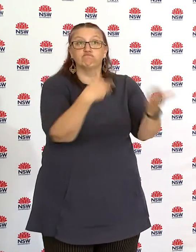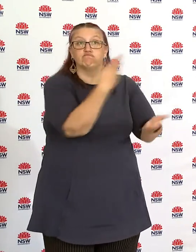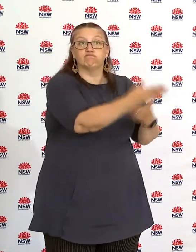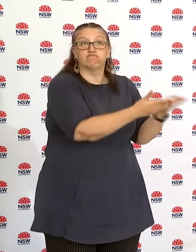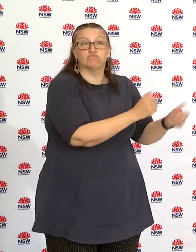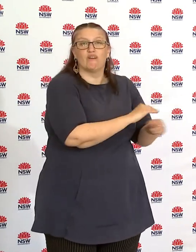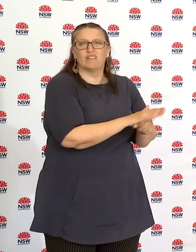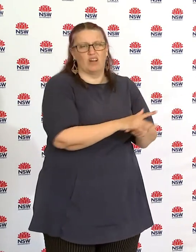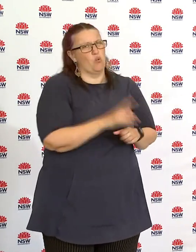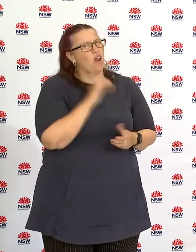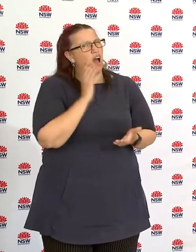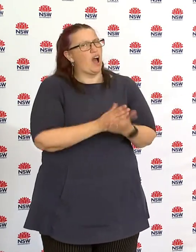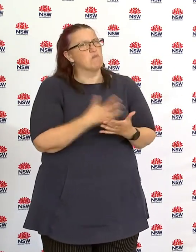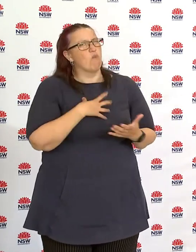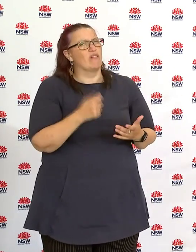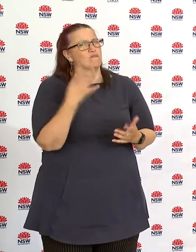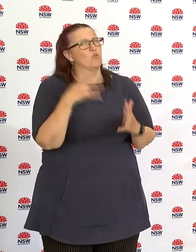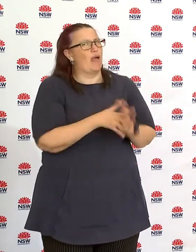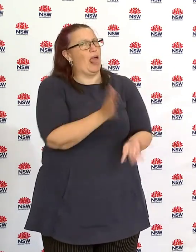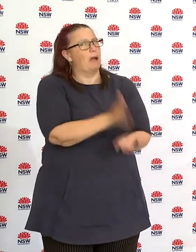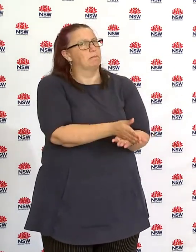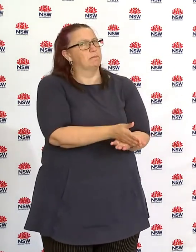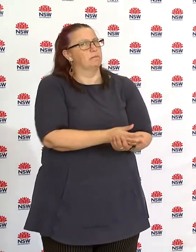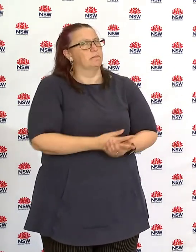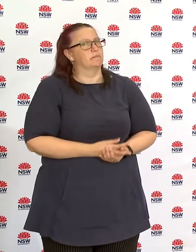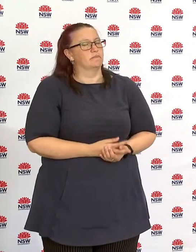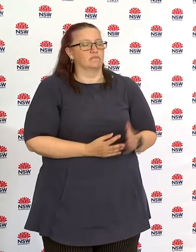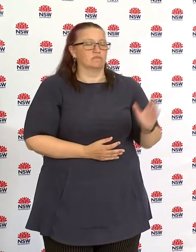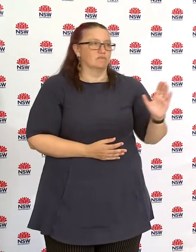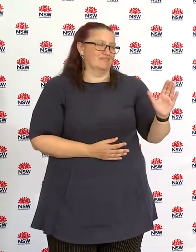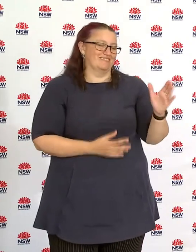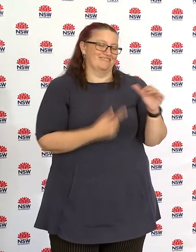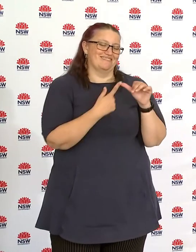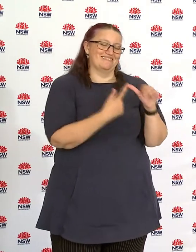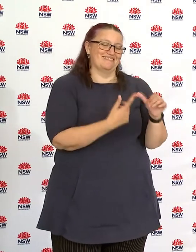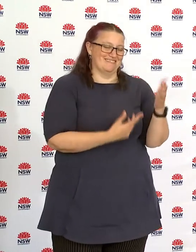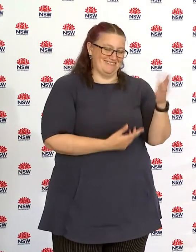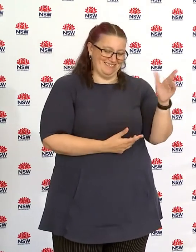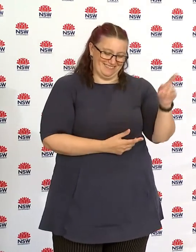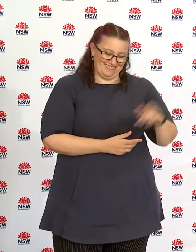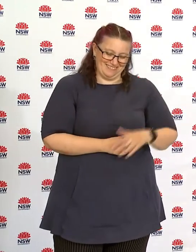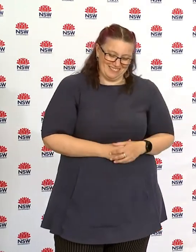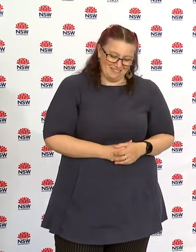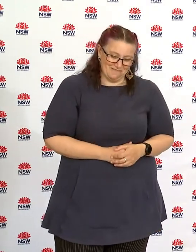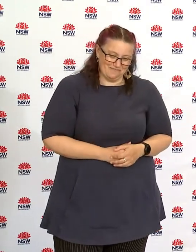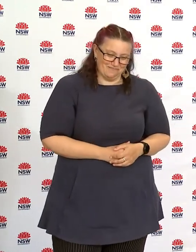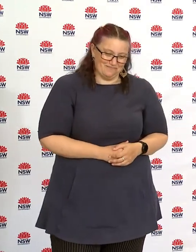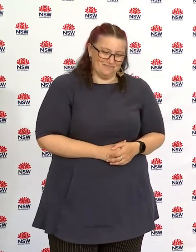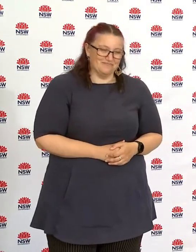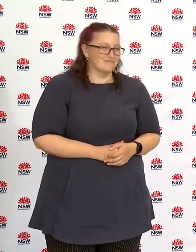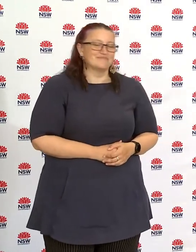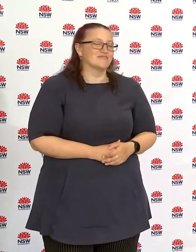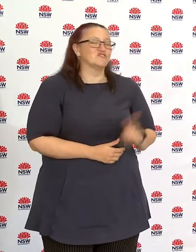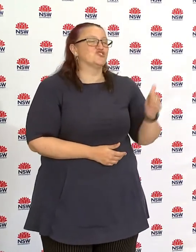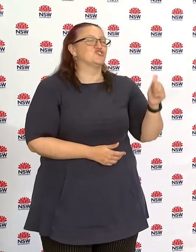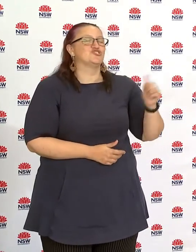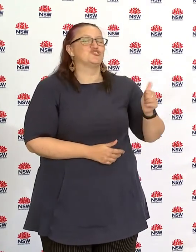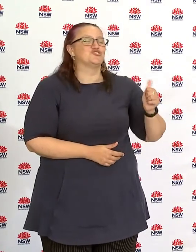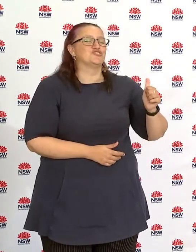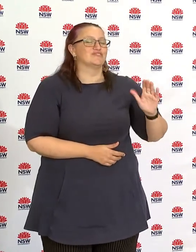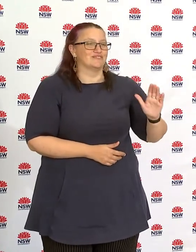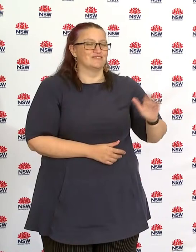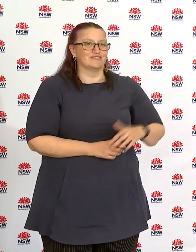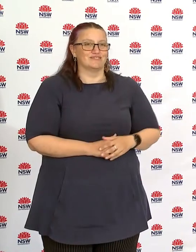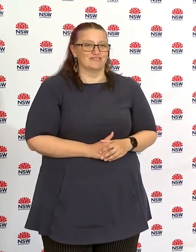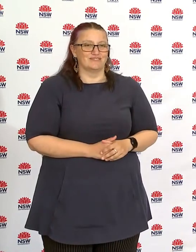it's going to be longer than four weeks can i i dispute the premise that when you say to eight local government areas uh with hundreds